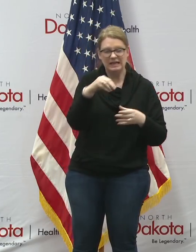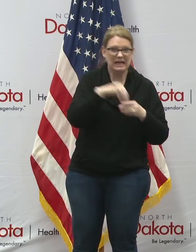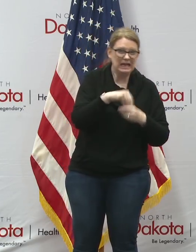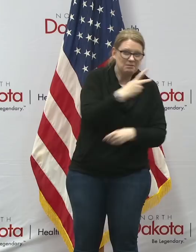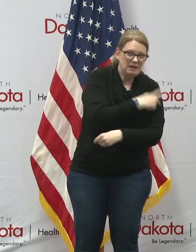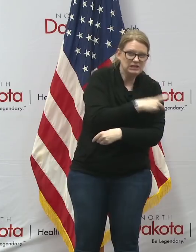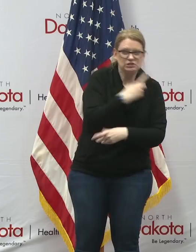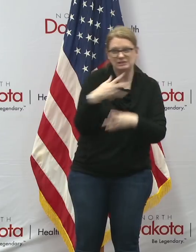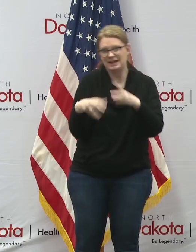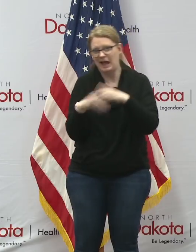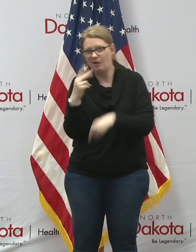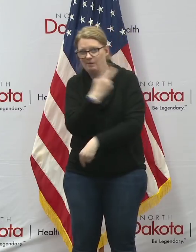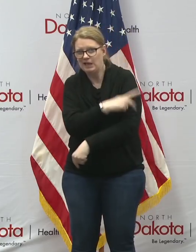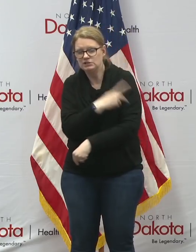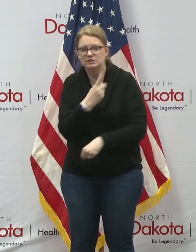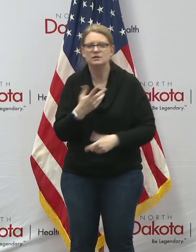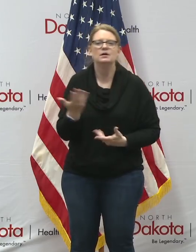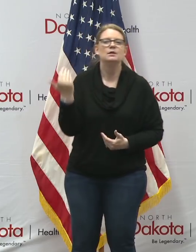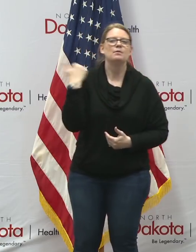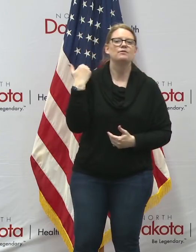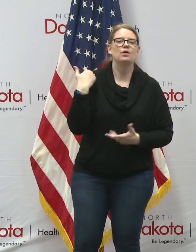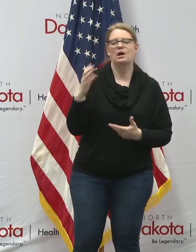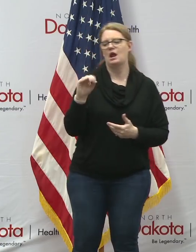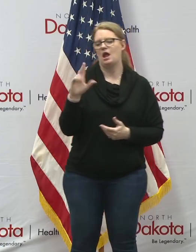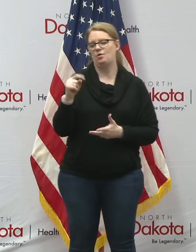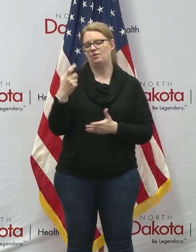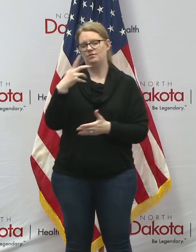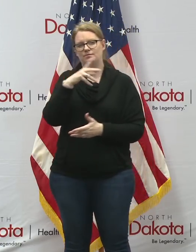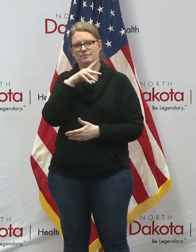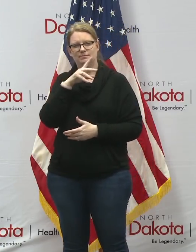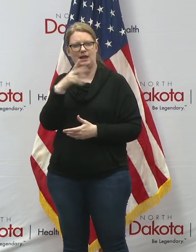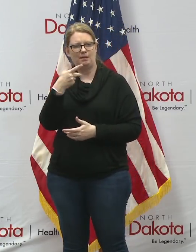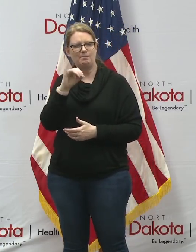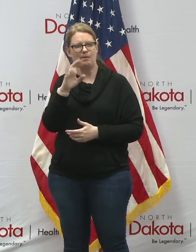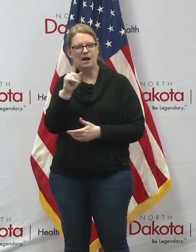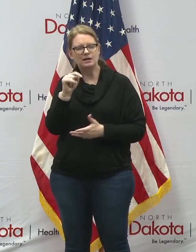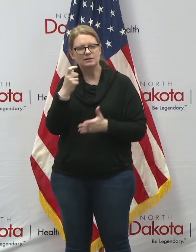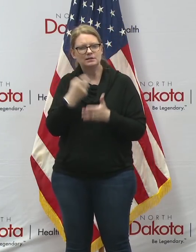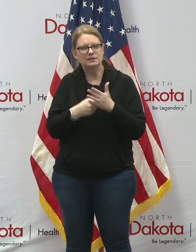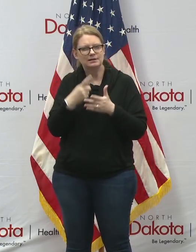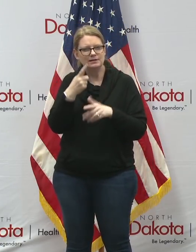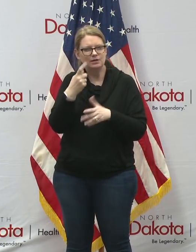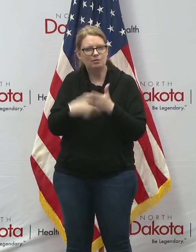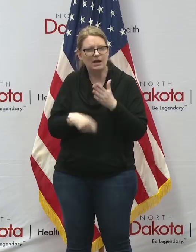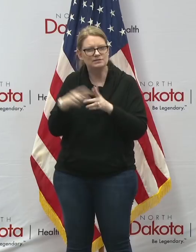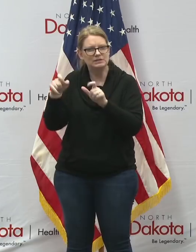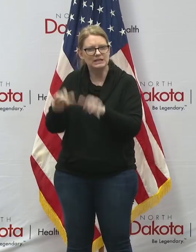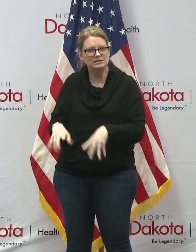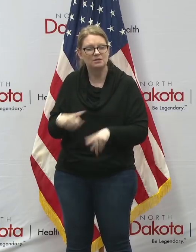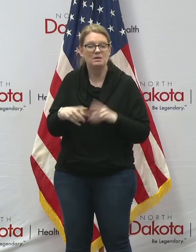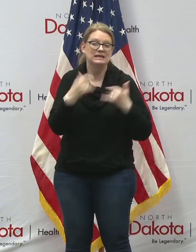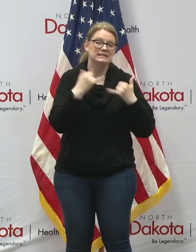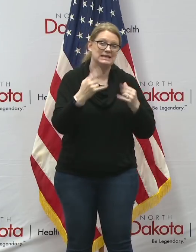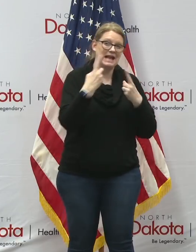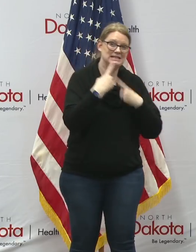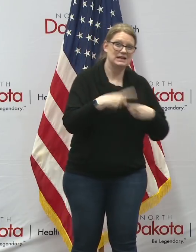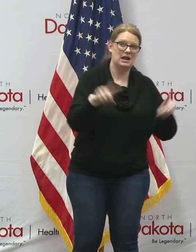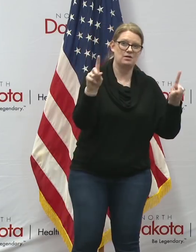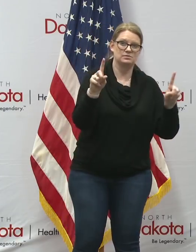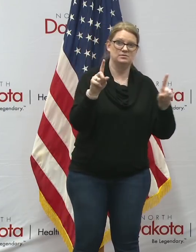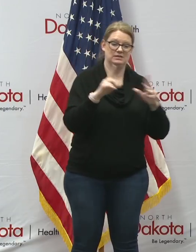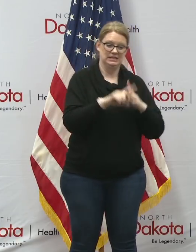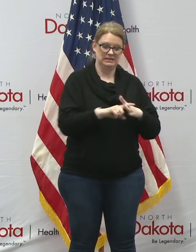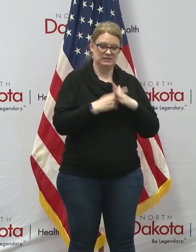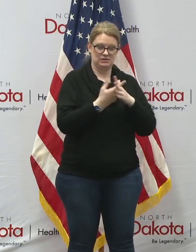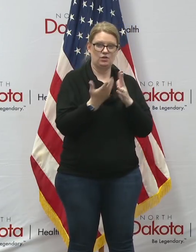outpatient they had previously announced they were waiving out-of-pocket costs for covet 19 testing but with today's announcement which is effective